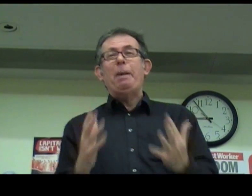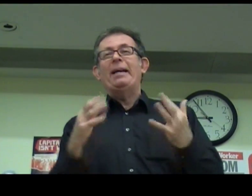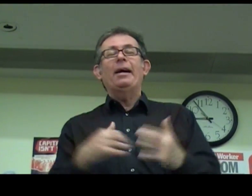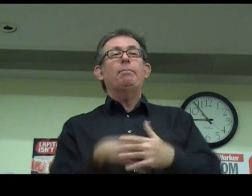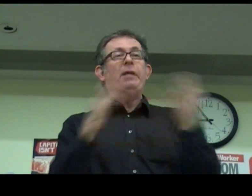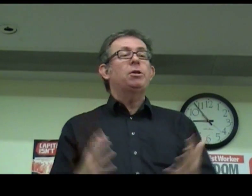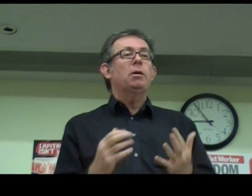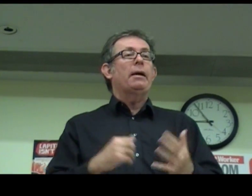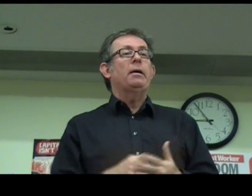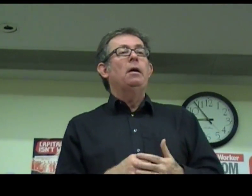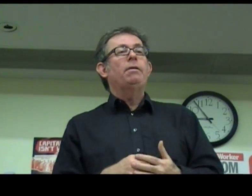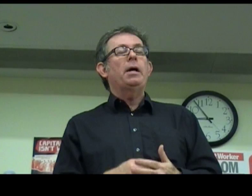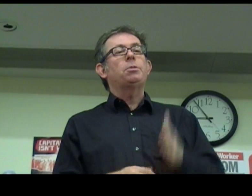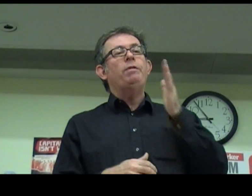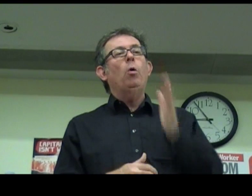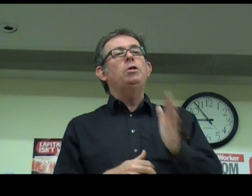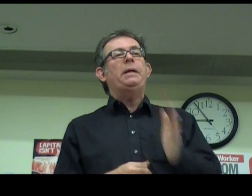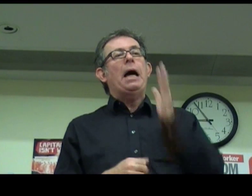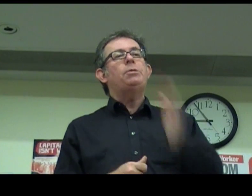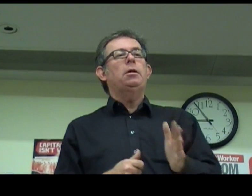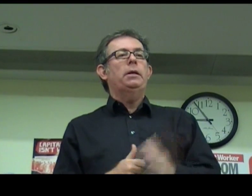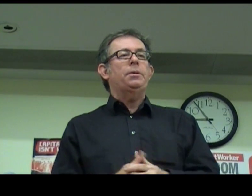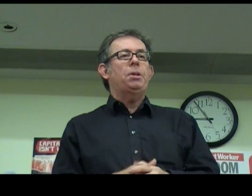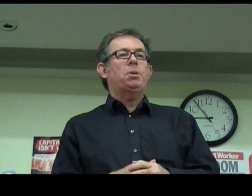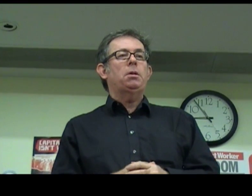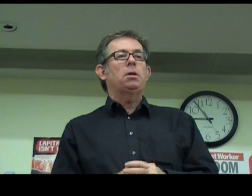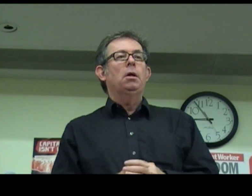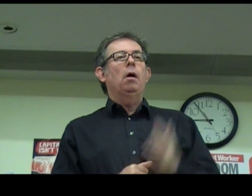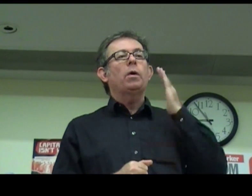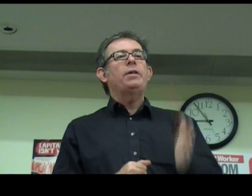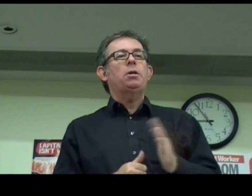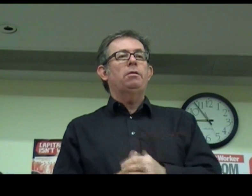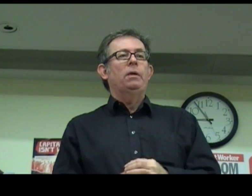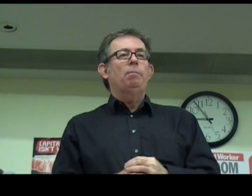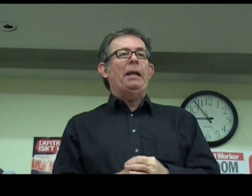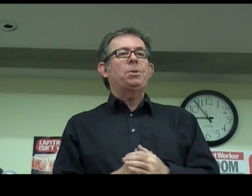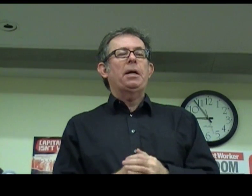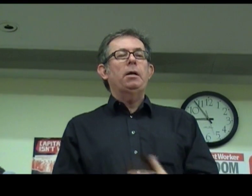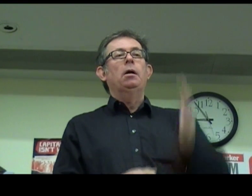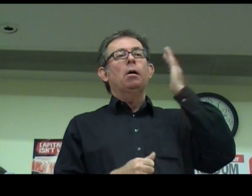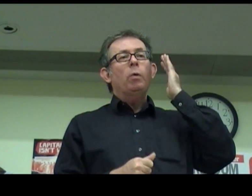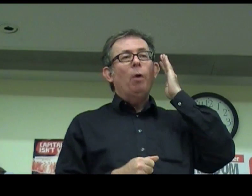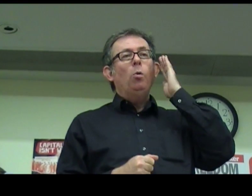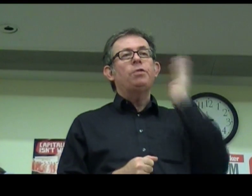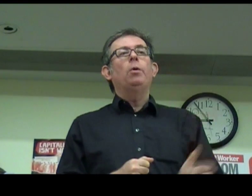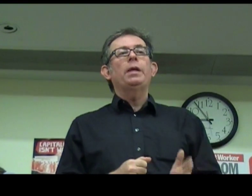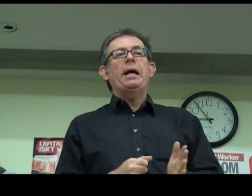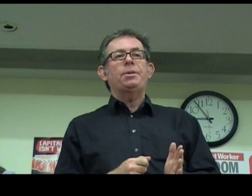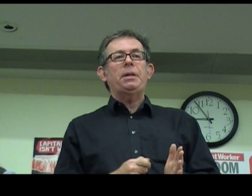bad luck, but it was good luck for us. We've always been absolutely consistent on the question of Palestine. We've always fought the Nazis.